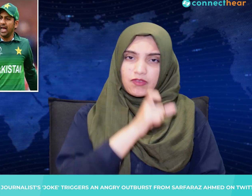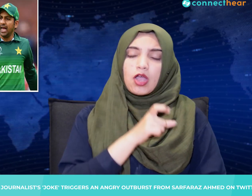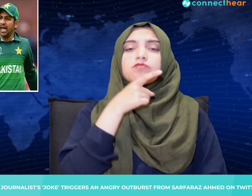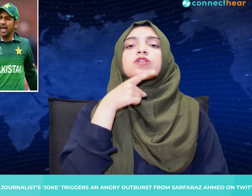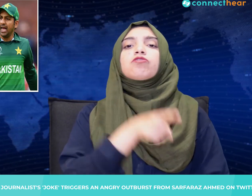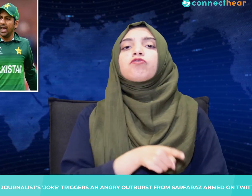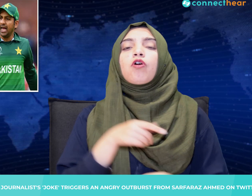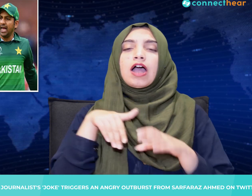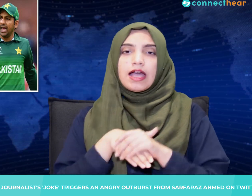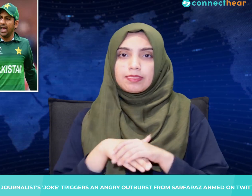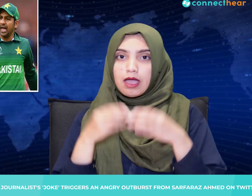New Zealand.